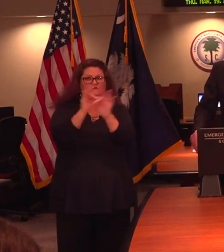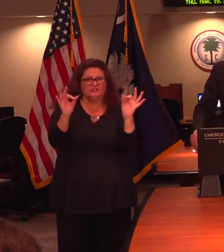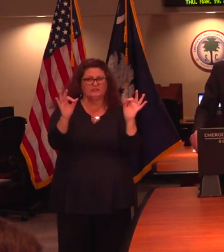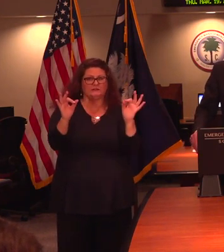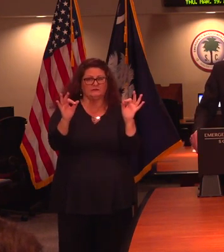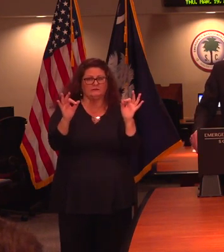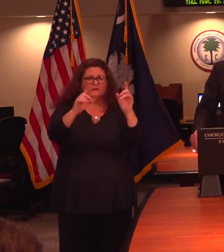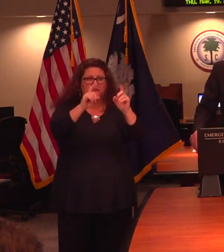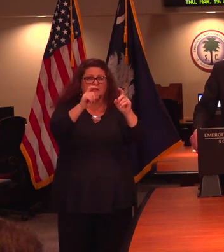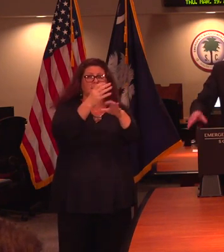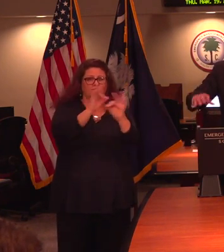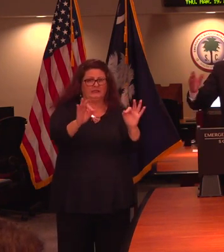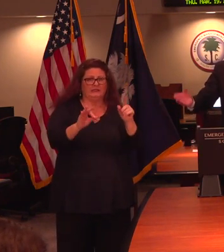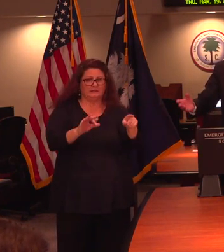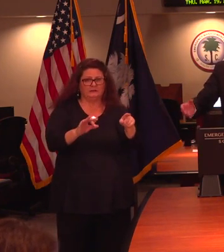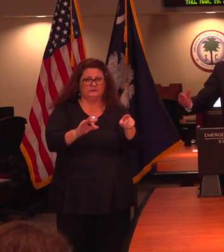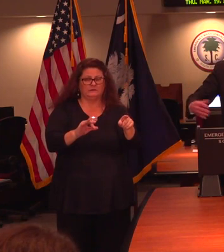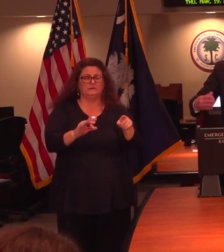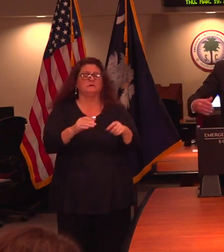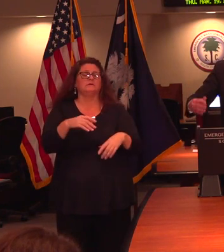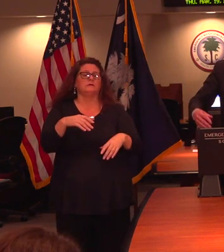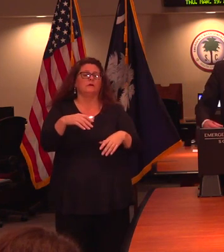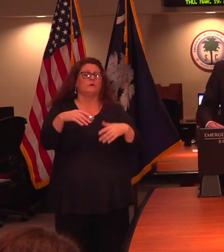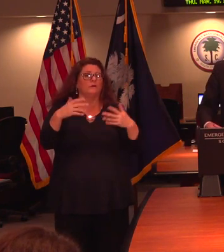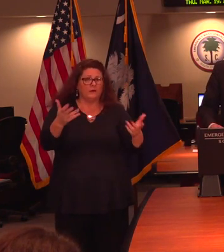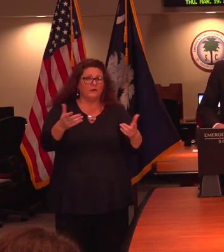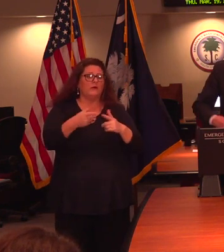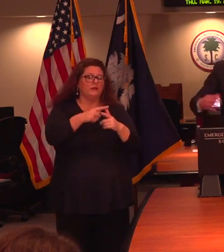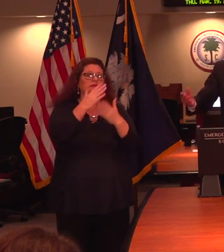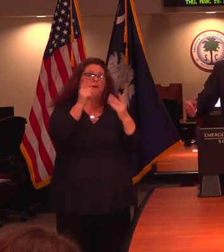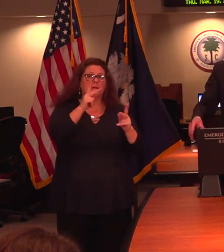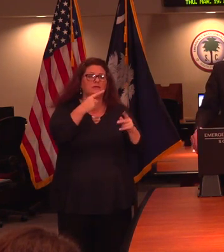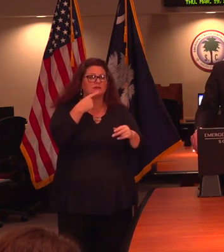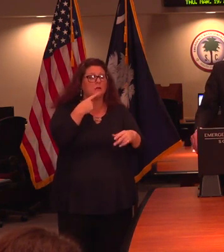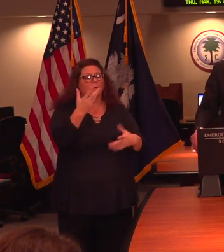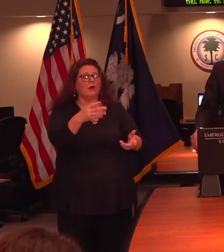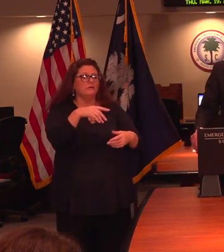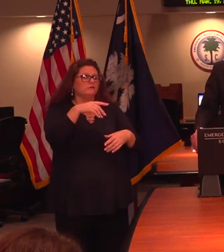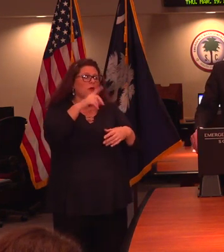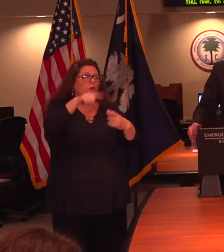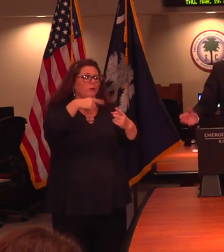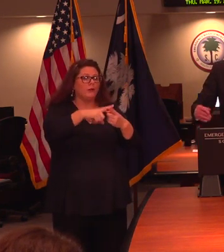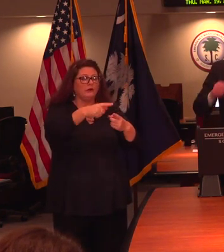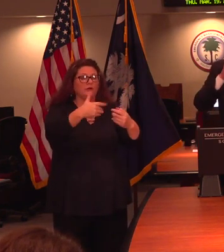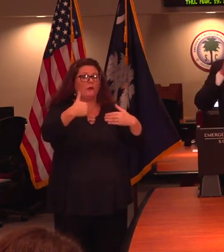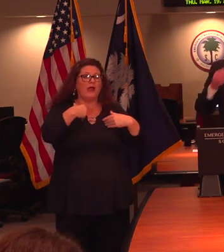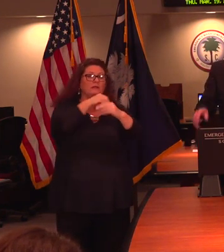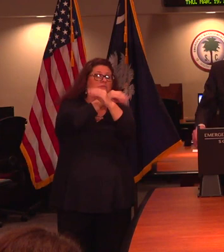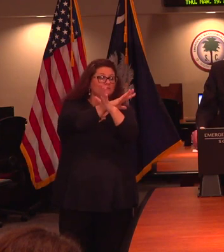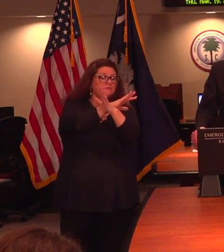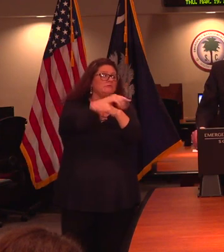charge to those that are taking the tests. And then you have the questions of the tests and the examination leading up to the test, and that is